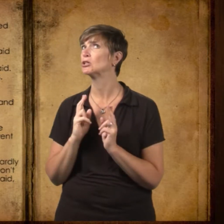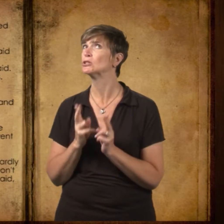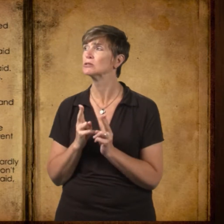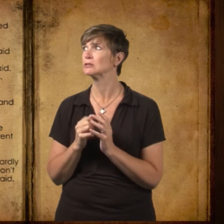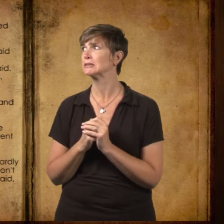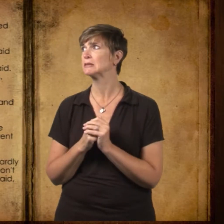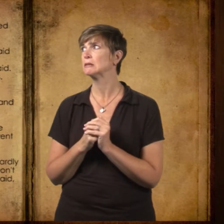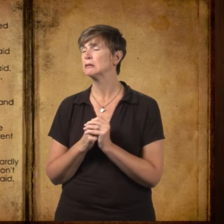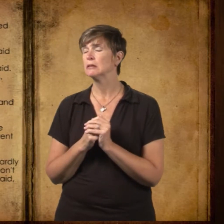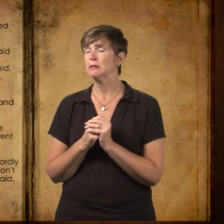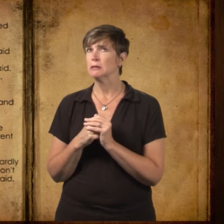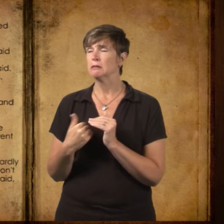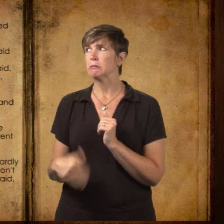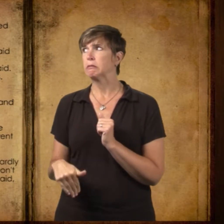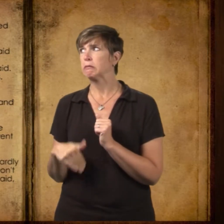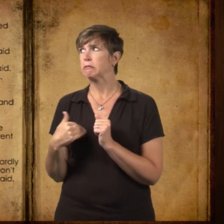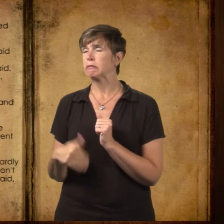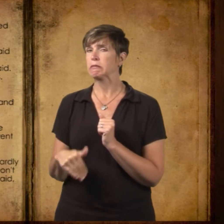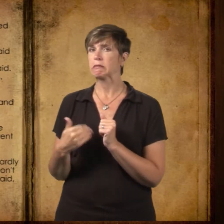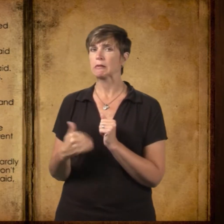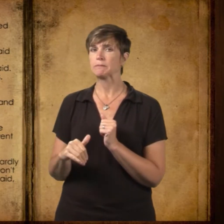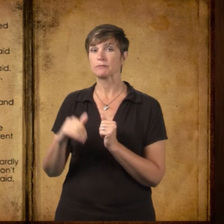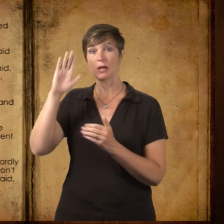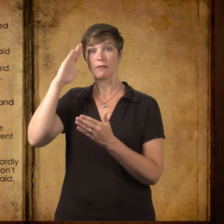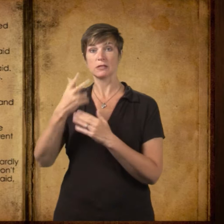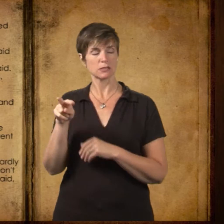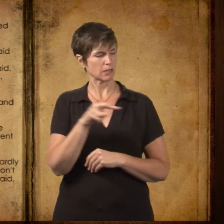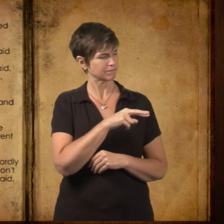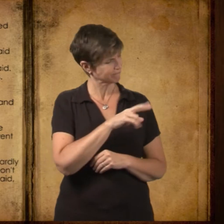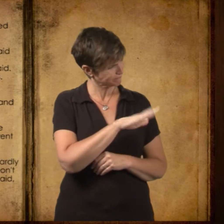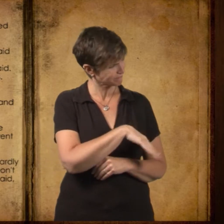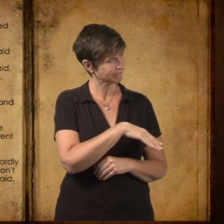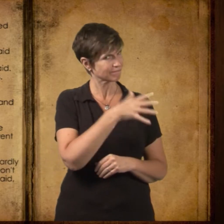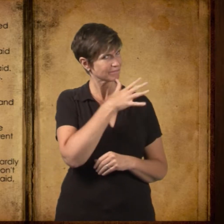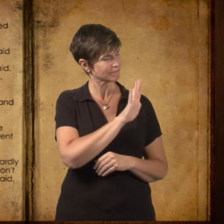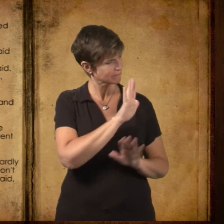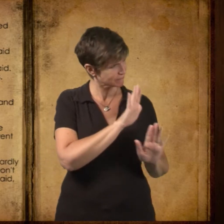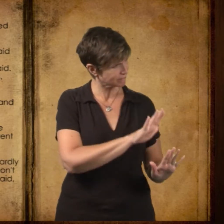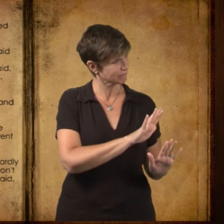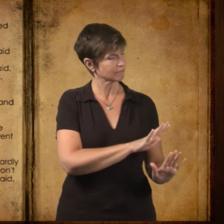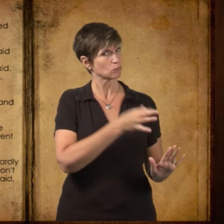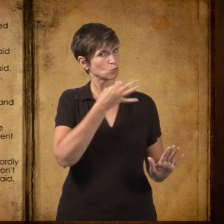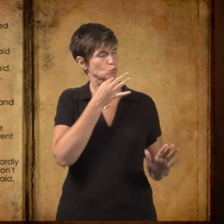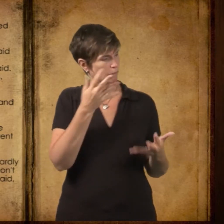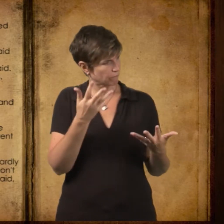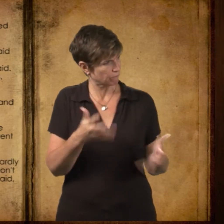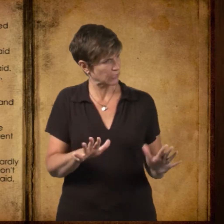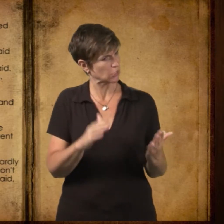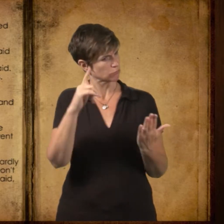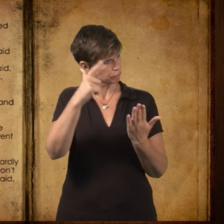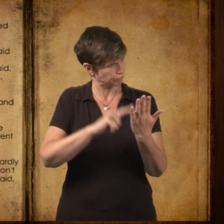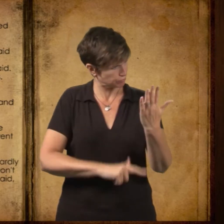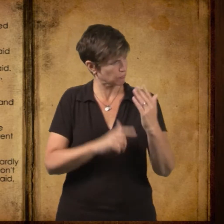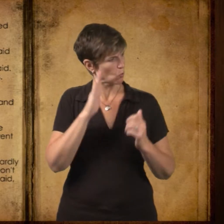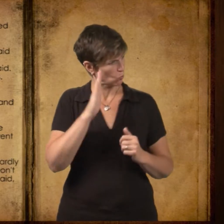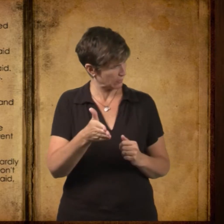I wish they'd hurry, Mrs. Dunbar said to her older son. I wish they'd hurry.